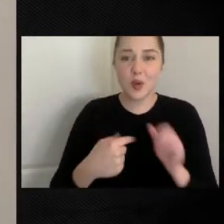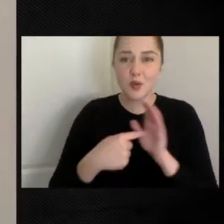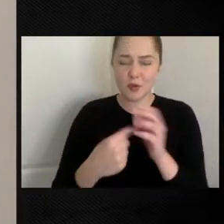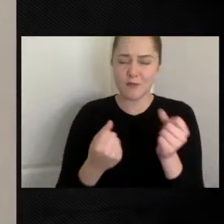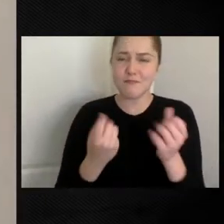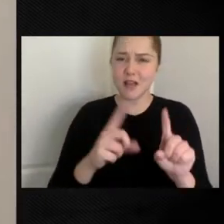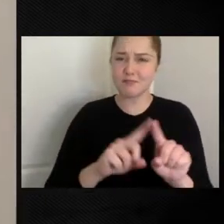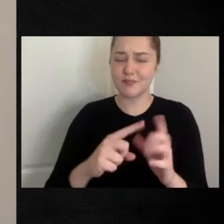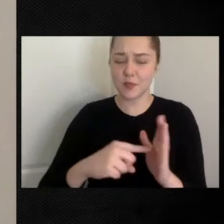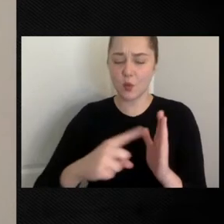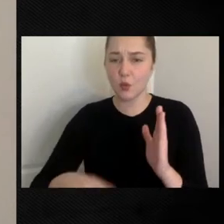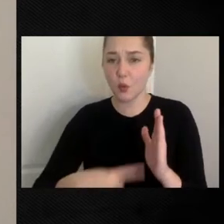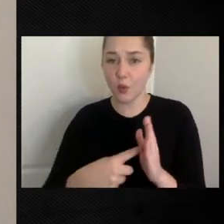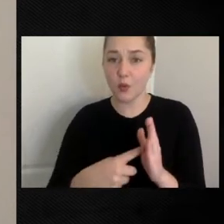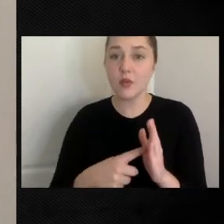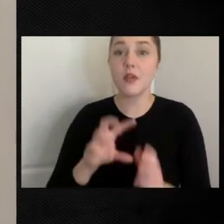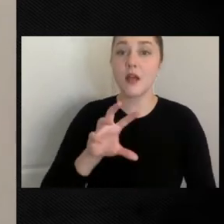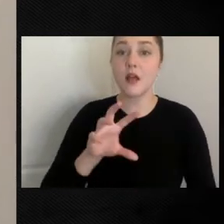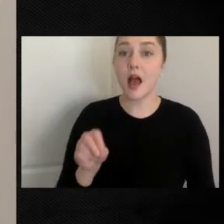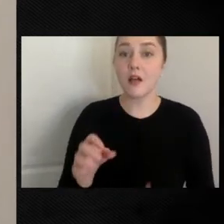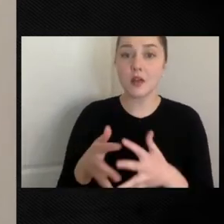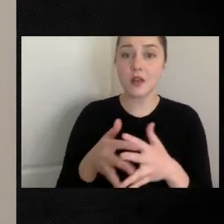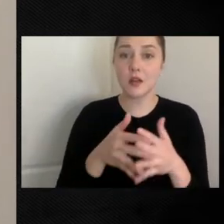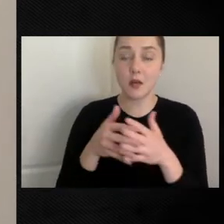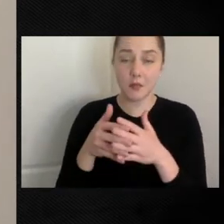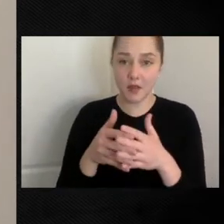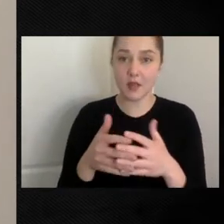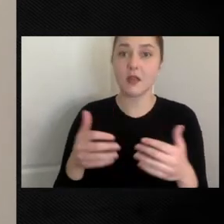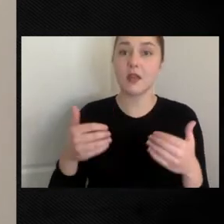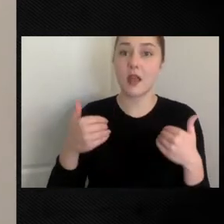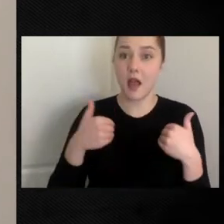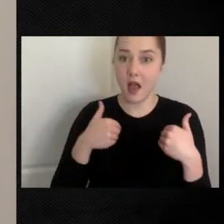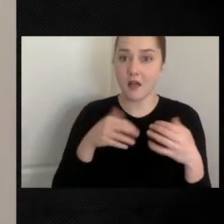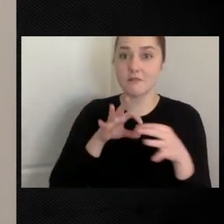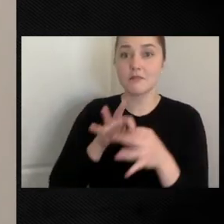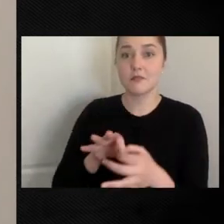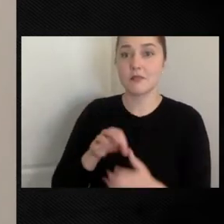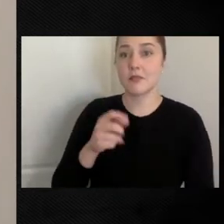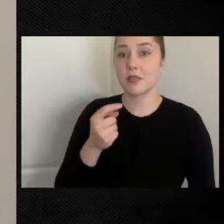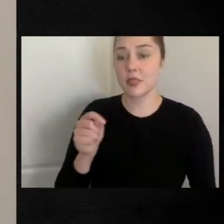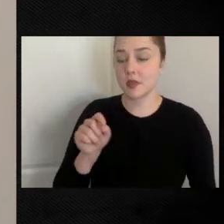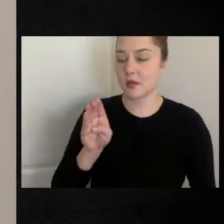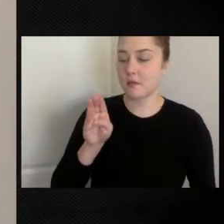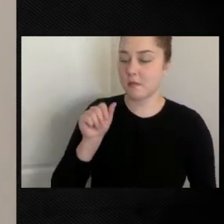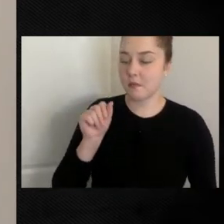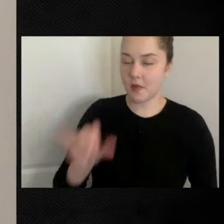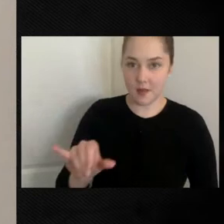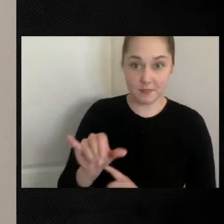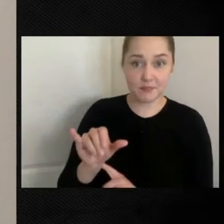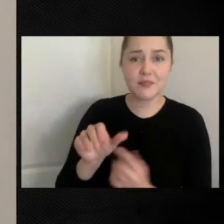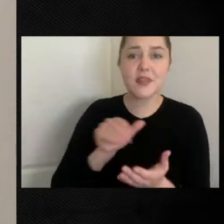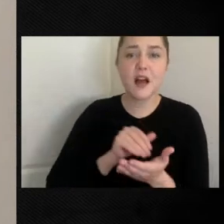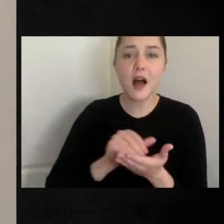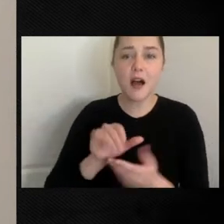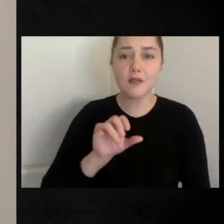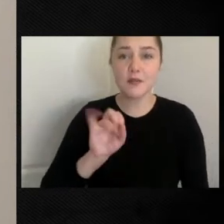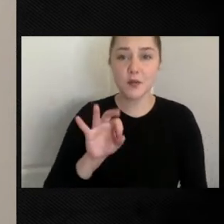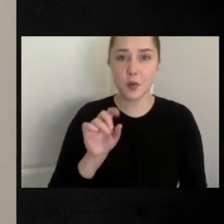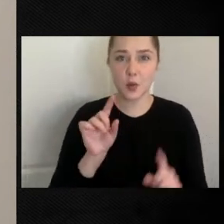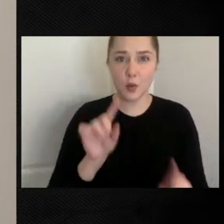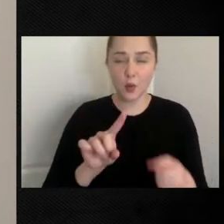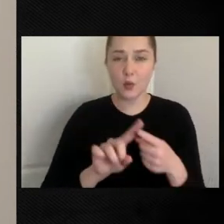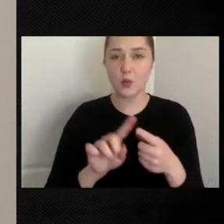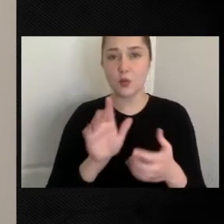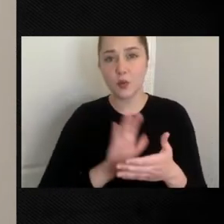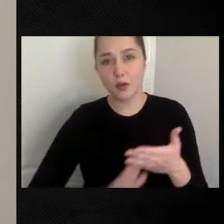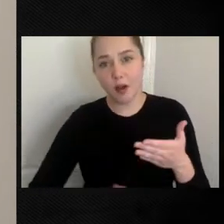that African Americans have played on the bay. So often, if you go to any college or university or